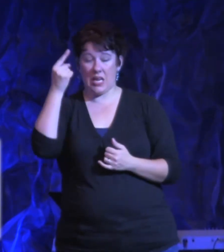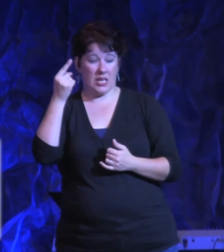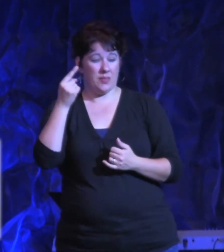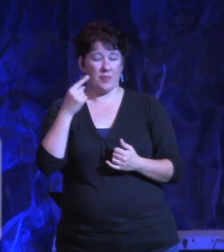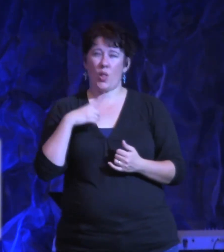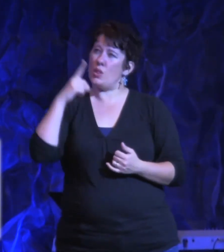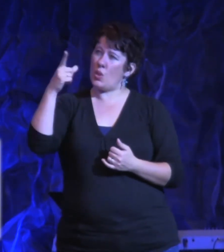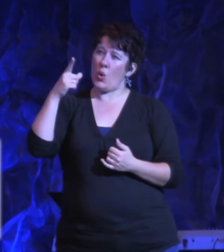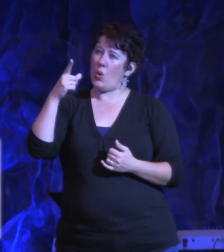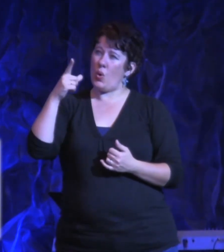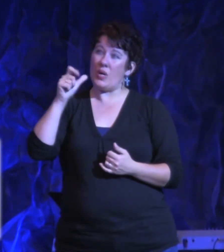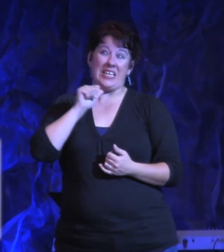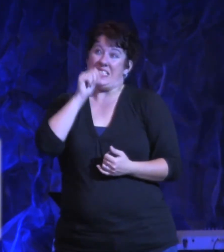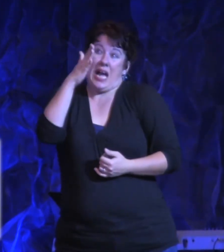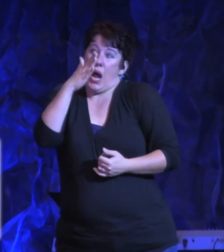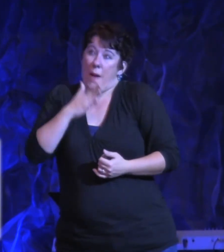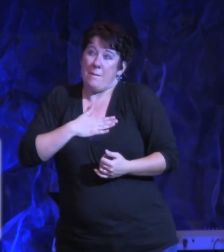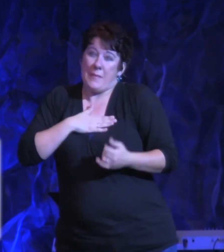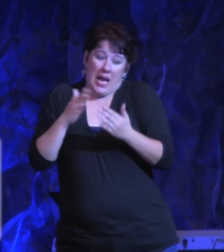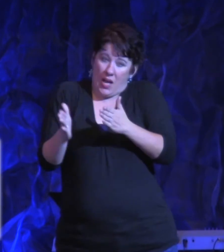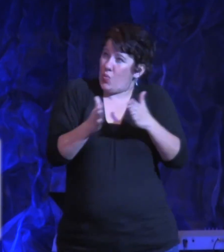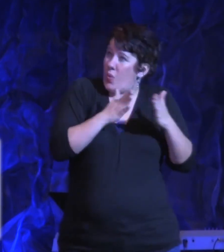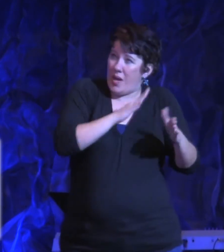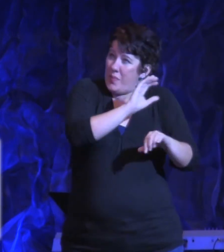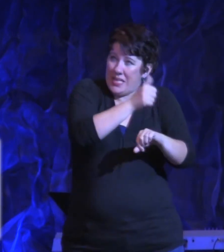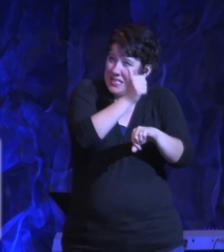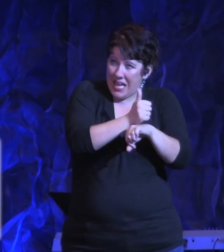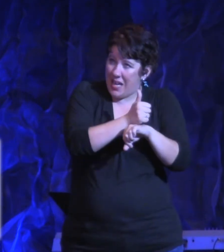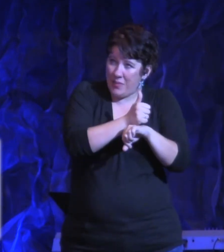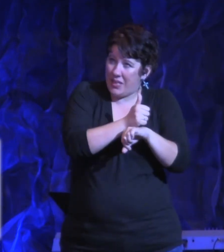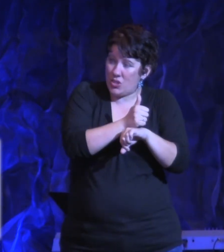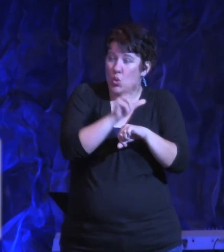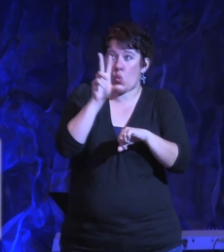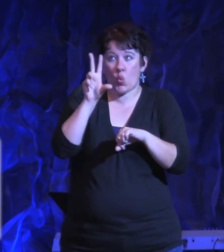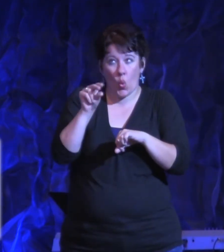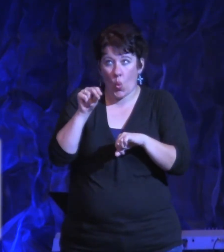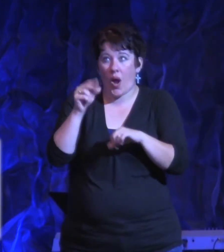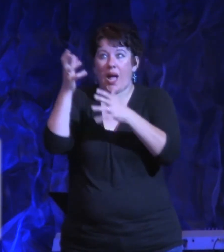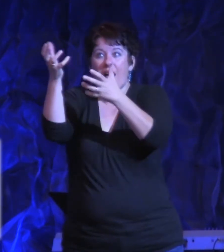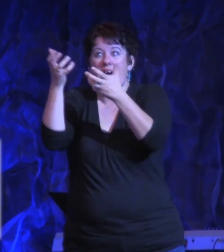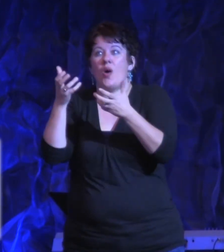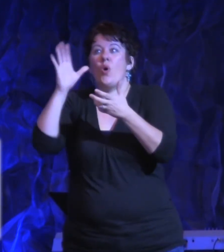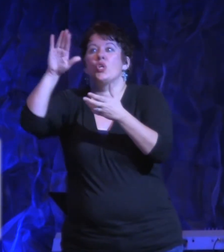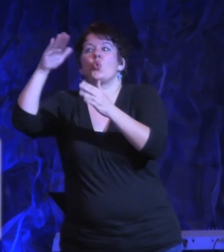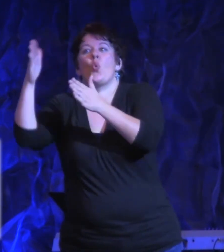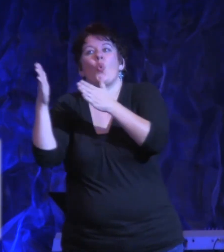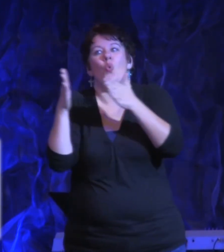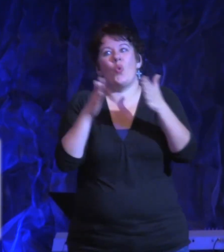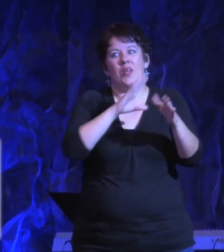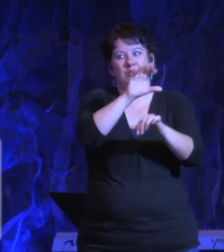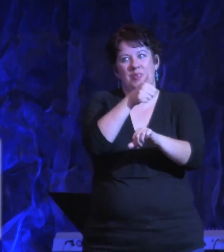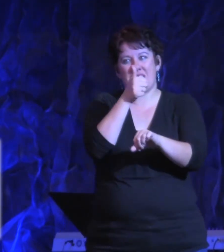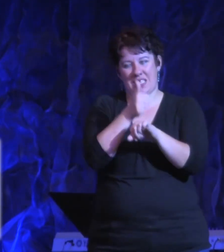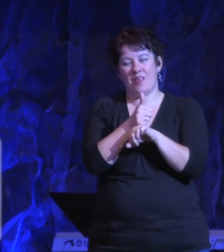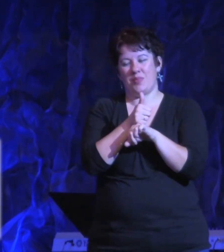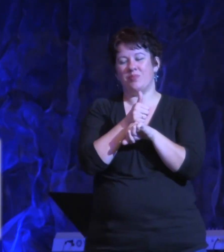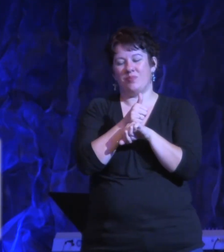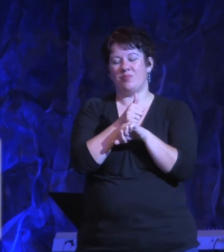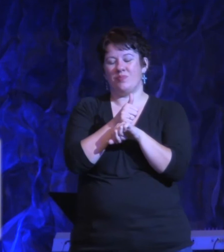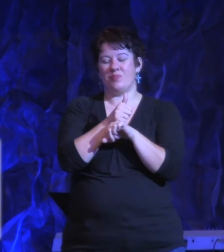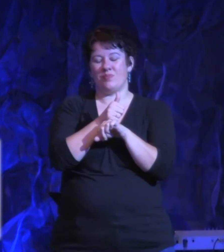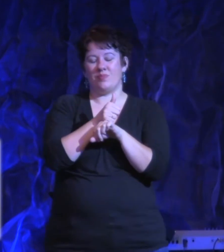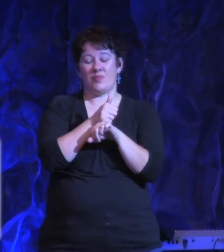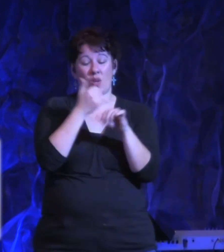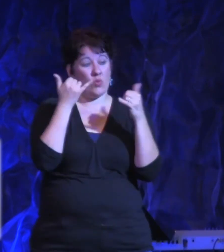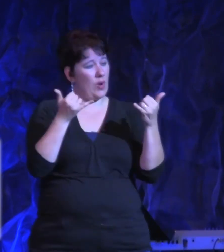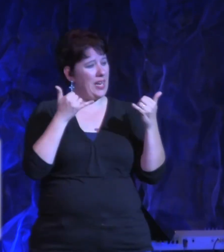will, not my will rather, but your will be done. Come on, let's yield to him right now. Let's yield